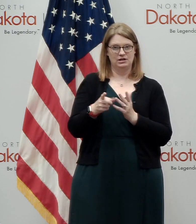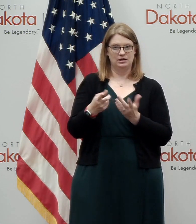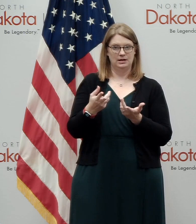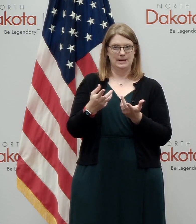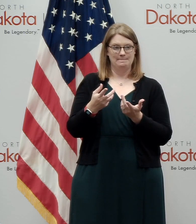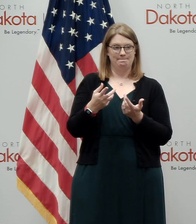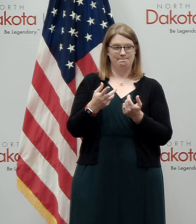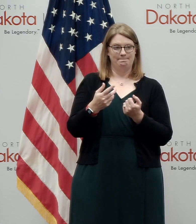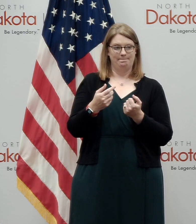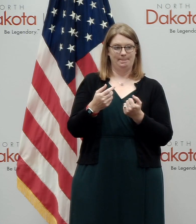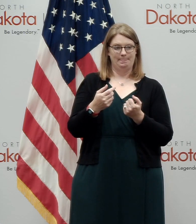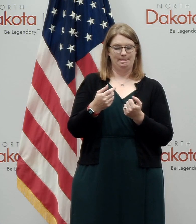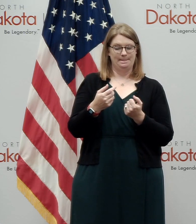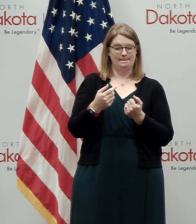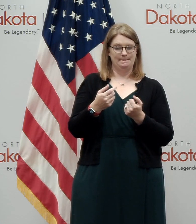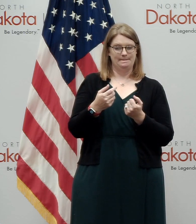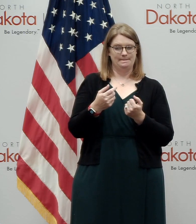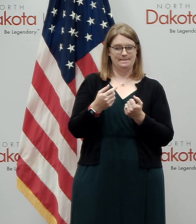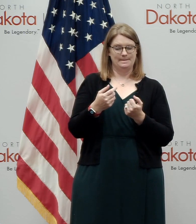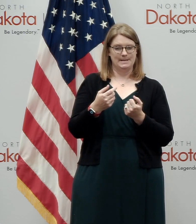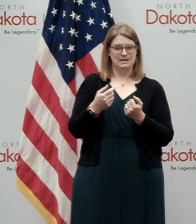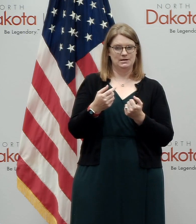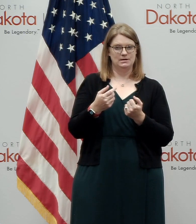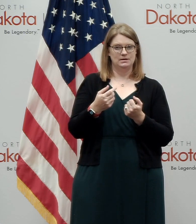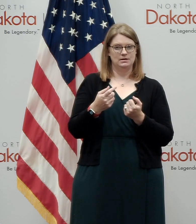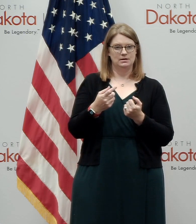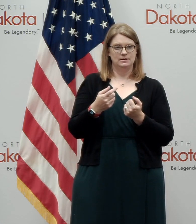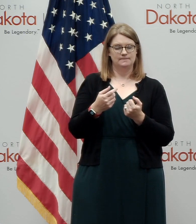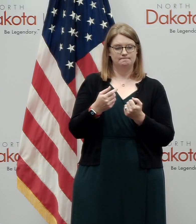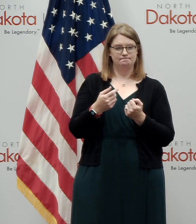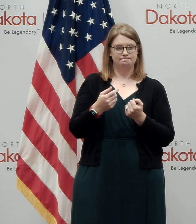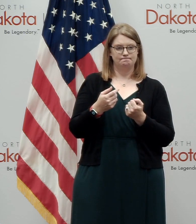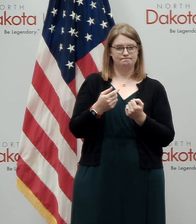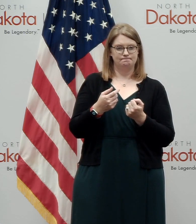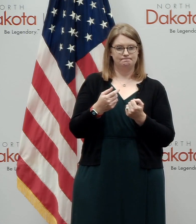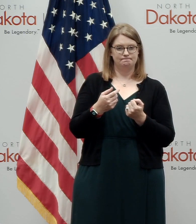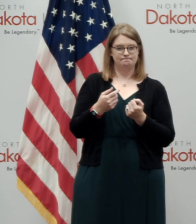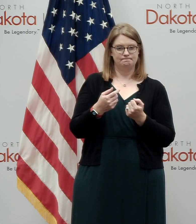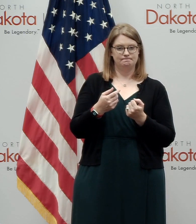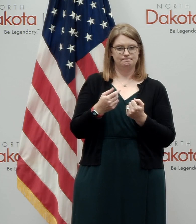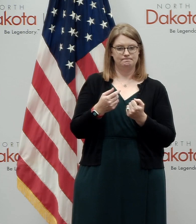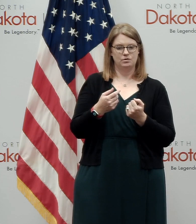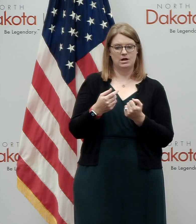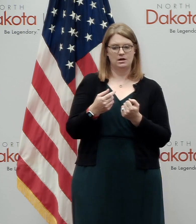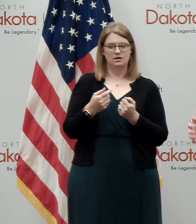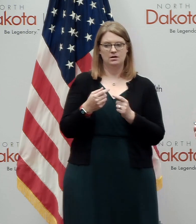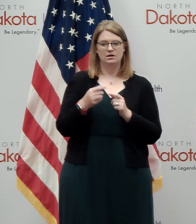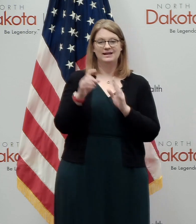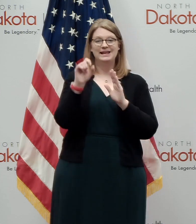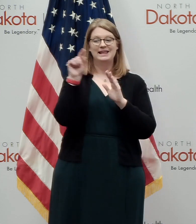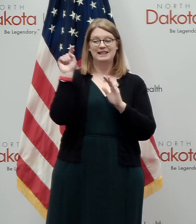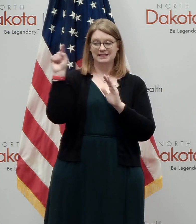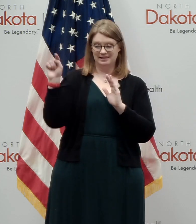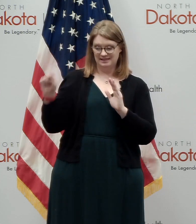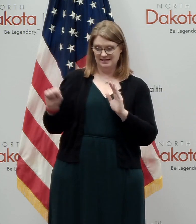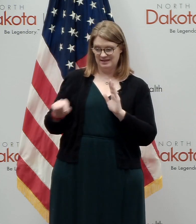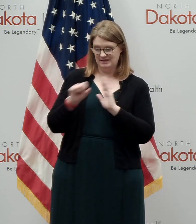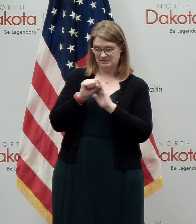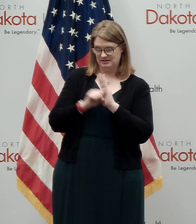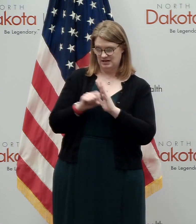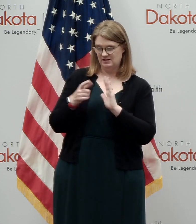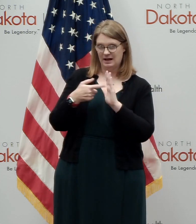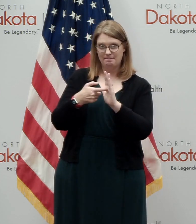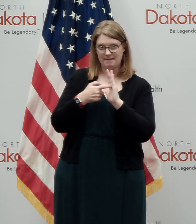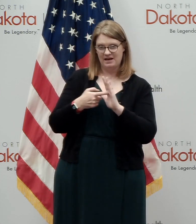that, that the, the, the, the, the, fallacy of trying to say, well, these States did this. These States had these